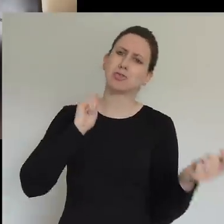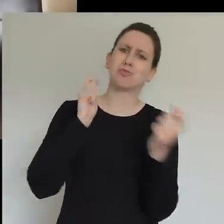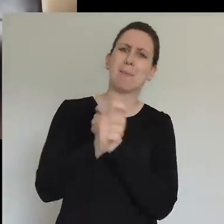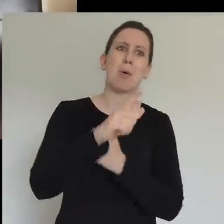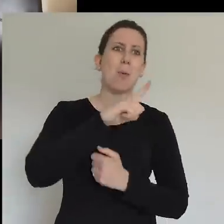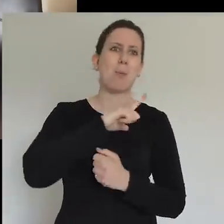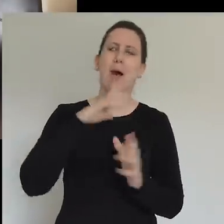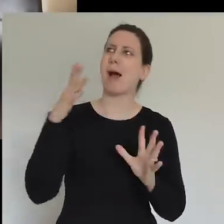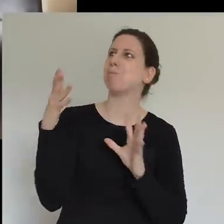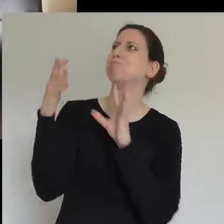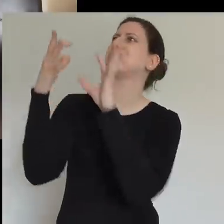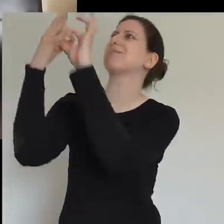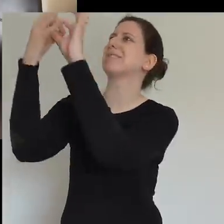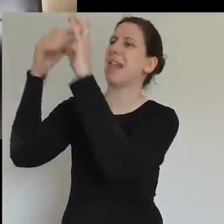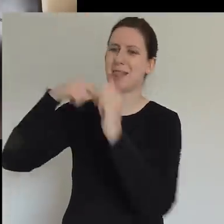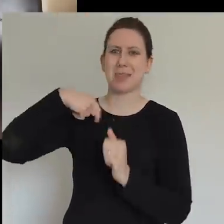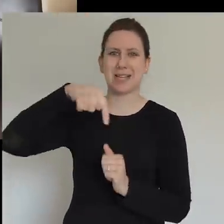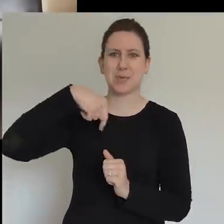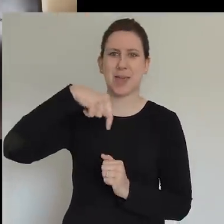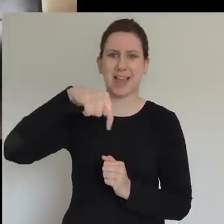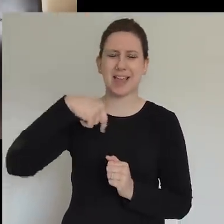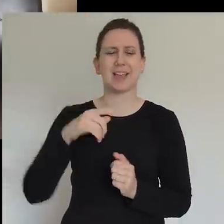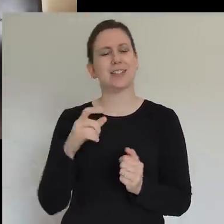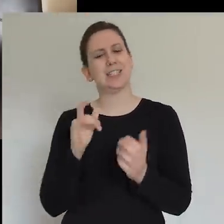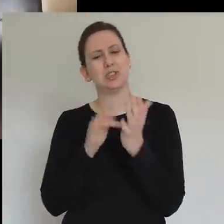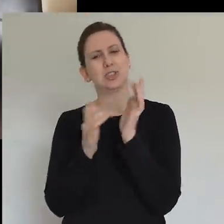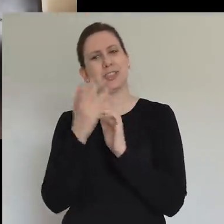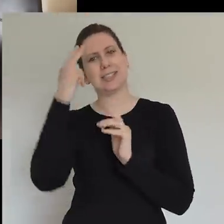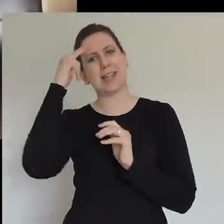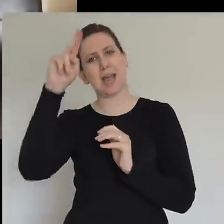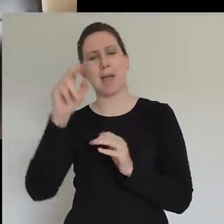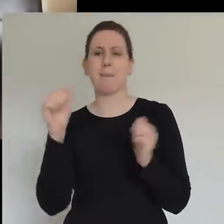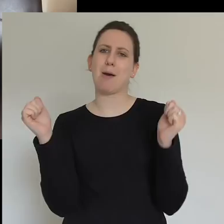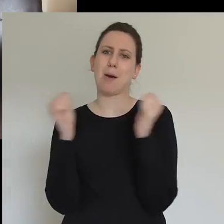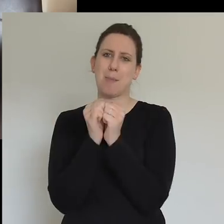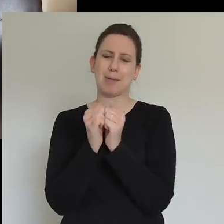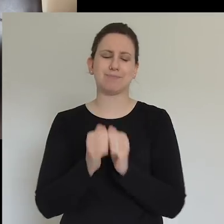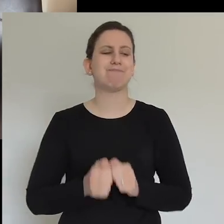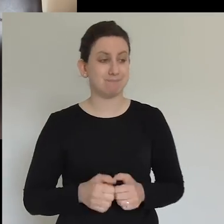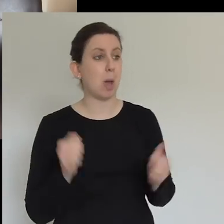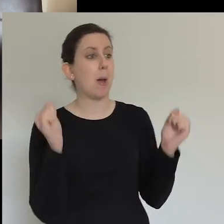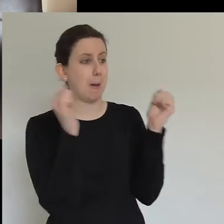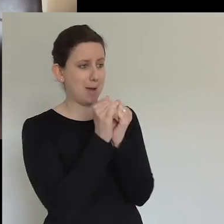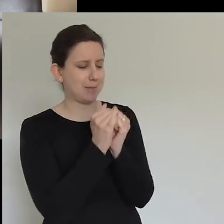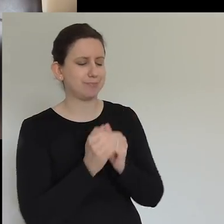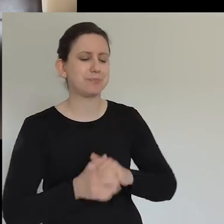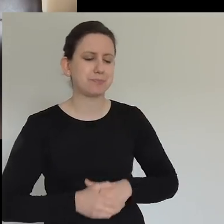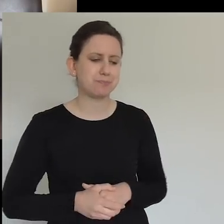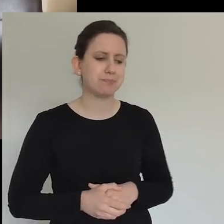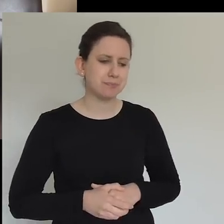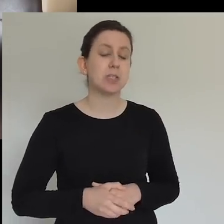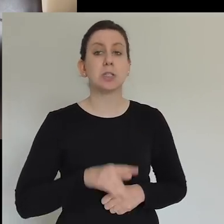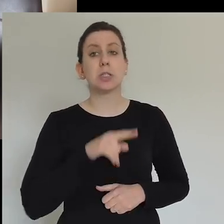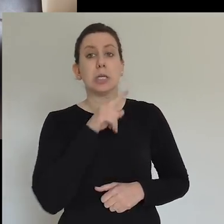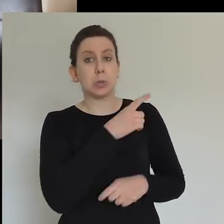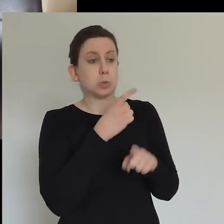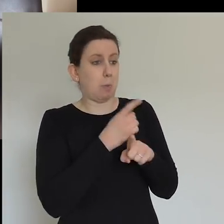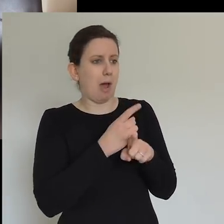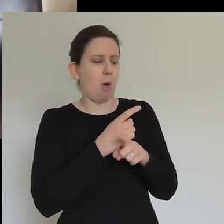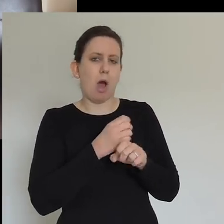just ask that in Jesus' name. Amen. Amen, amen. So like you said, Anne, this Unleashed Power piece, it runs through the whole week. Yeah. We don't stop at